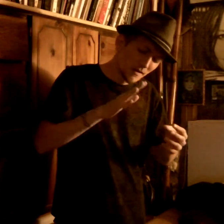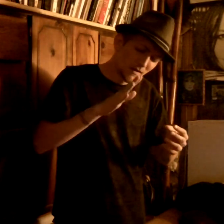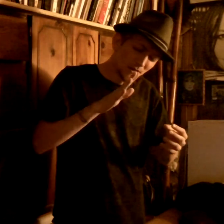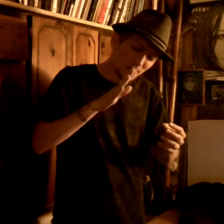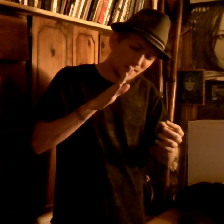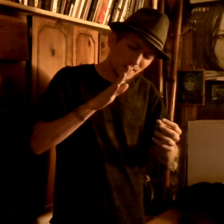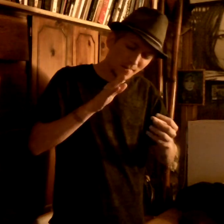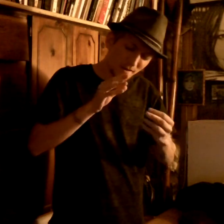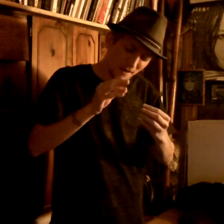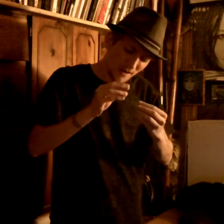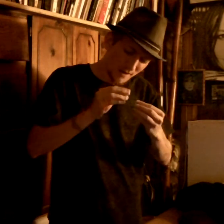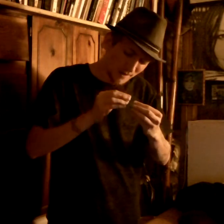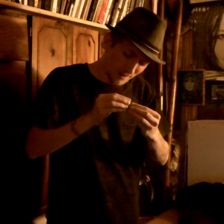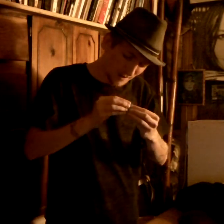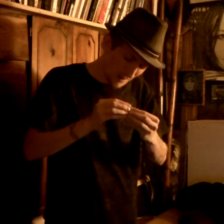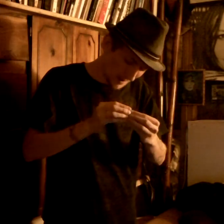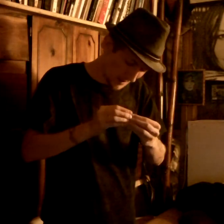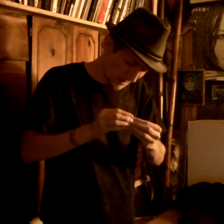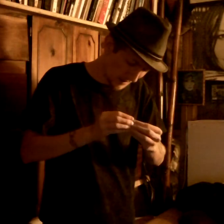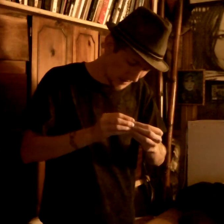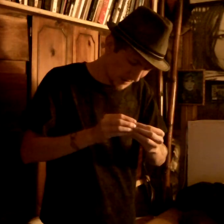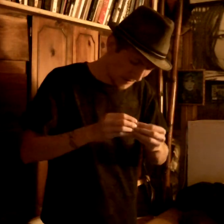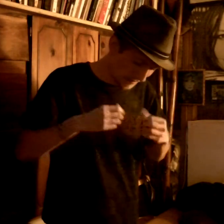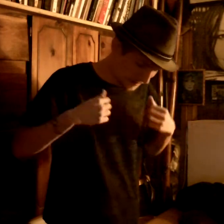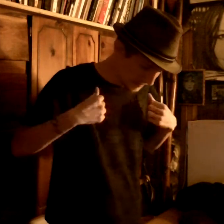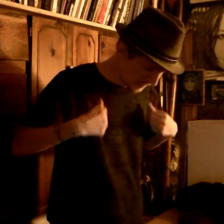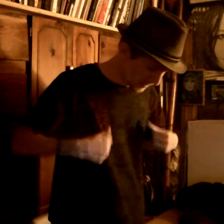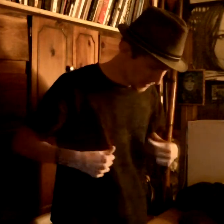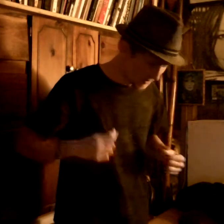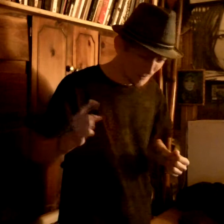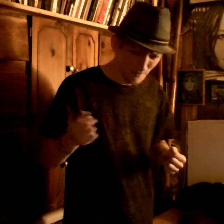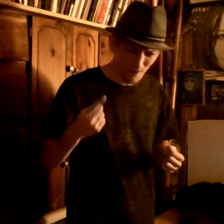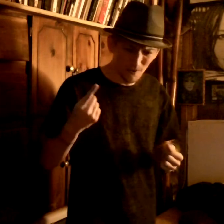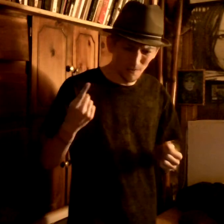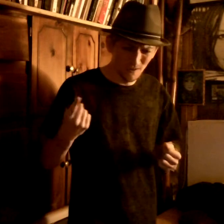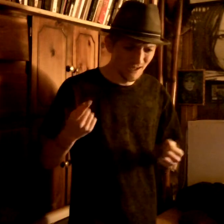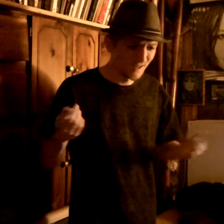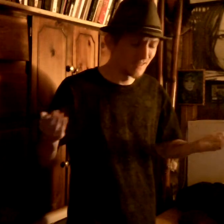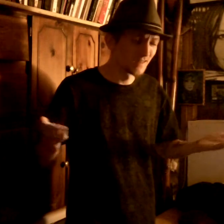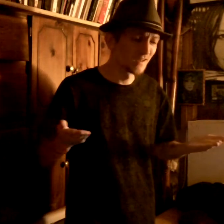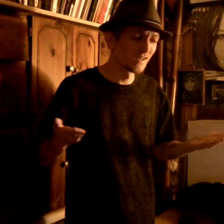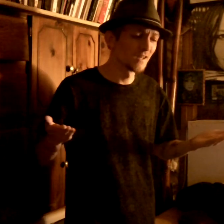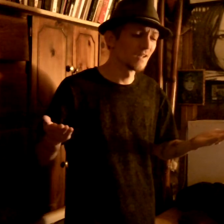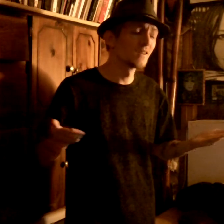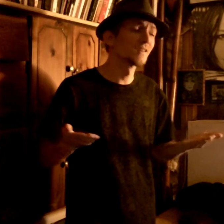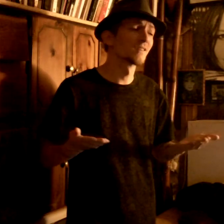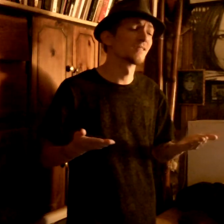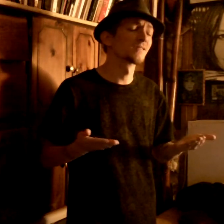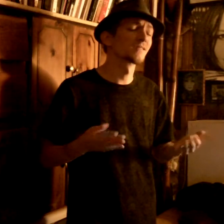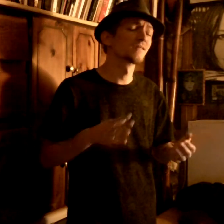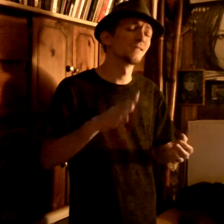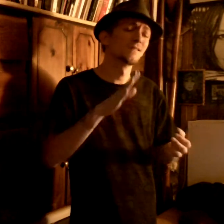kiss Am I alone in this? Kiss,